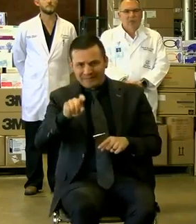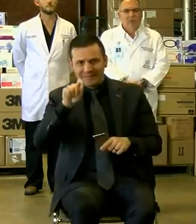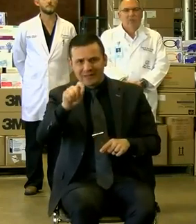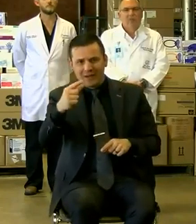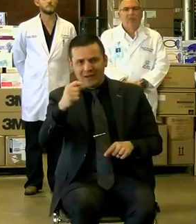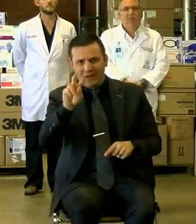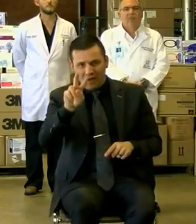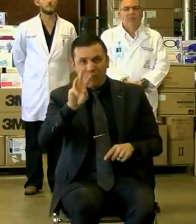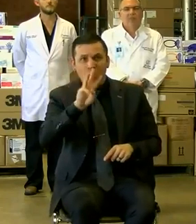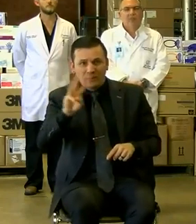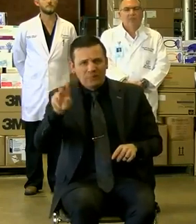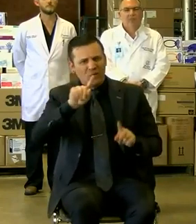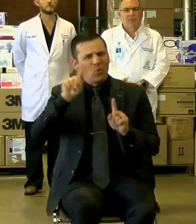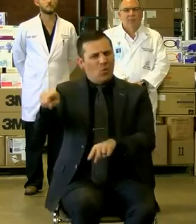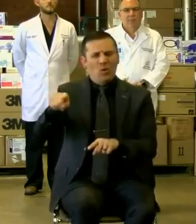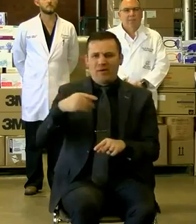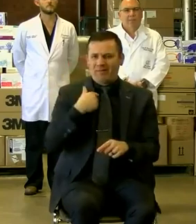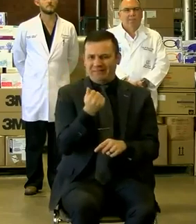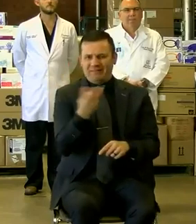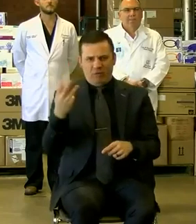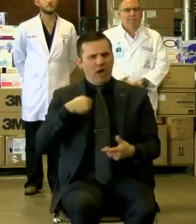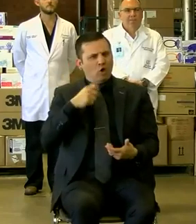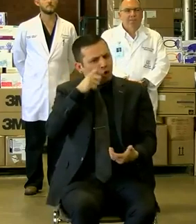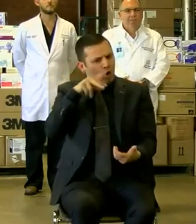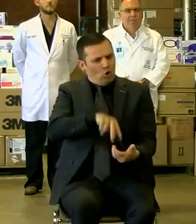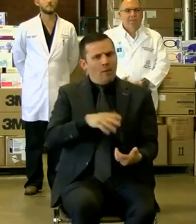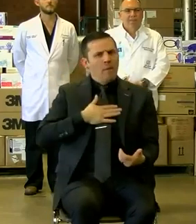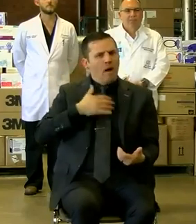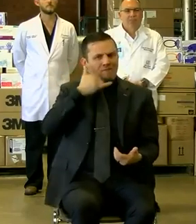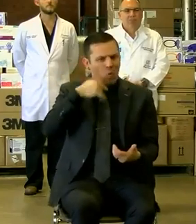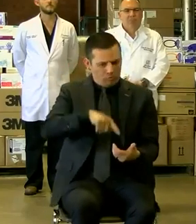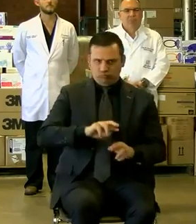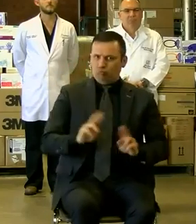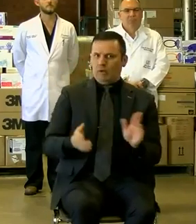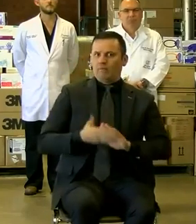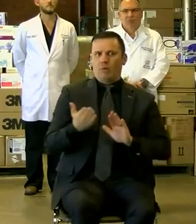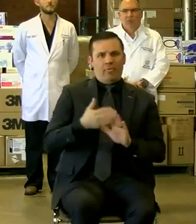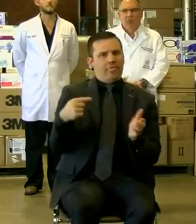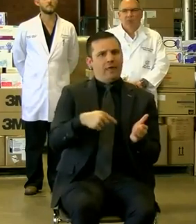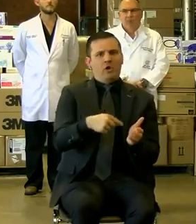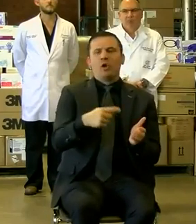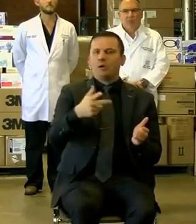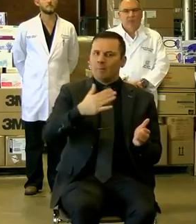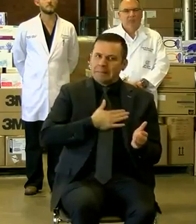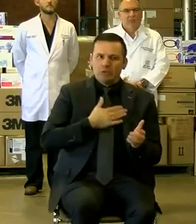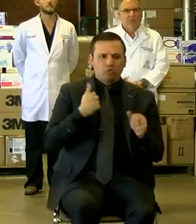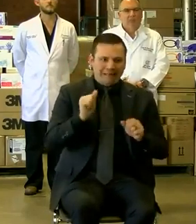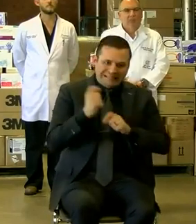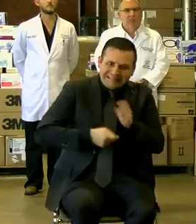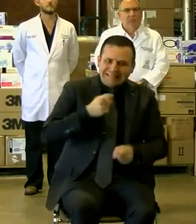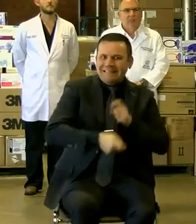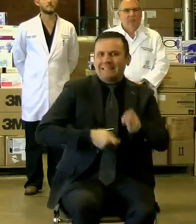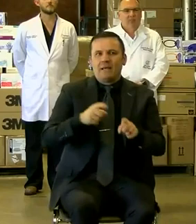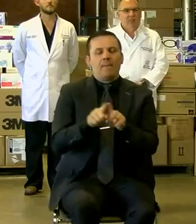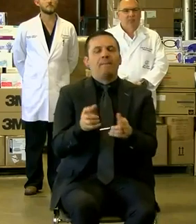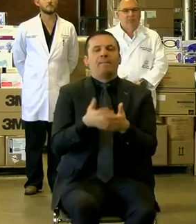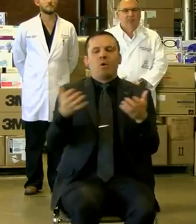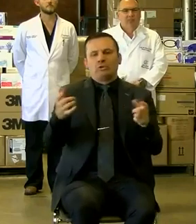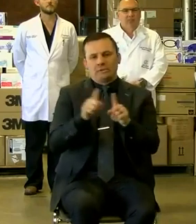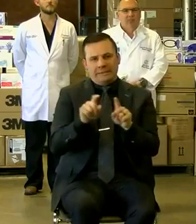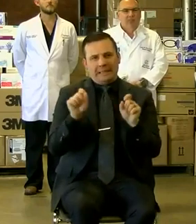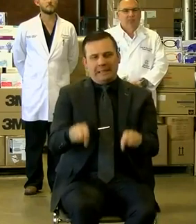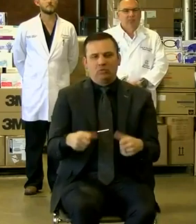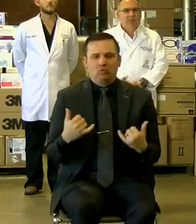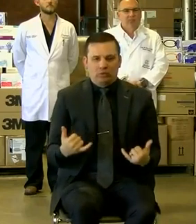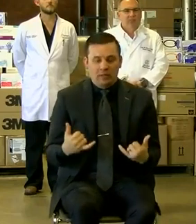website. There are several places. I just checked it on my phone. It's up and running. Please, let's try to fill that thing with the donations as much as we can today.